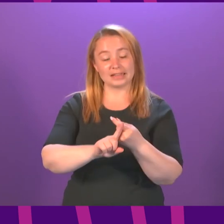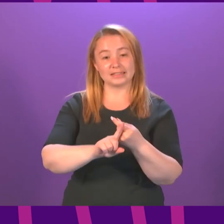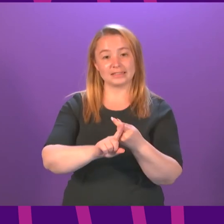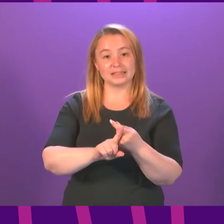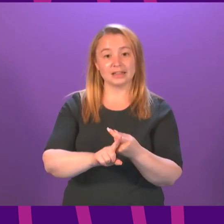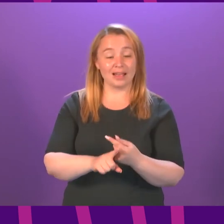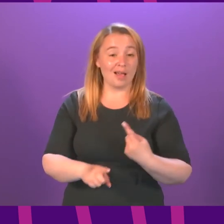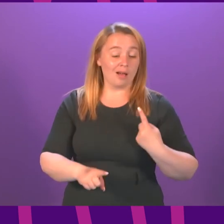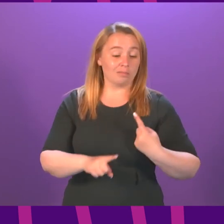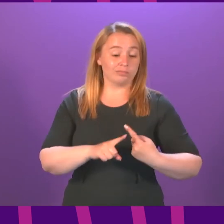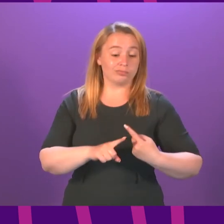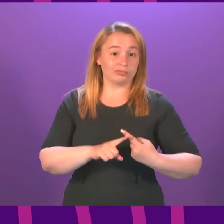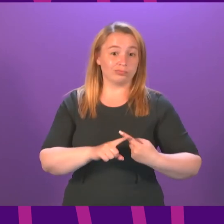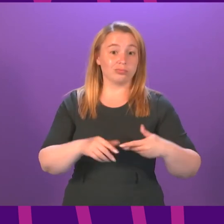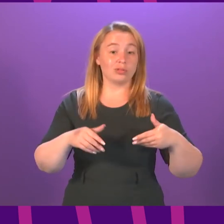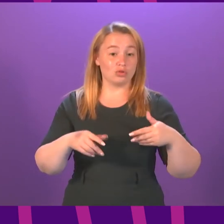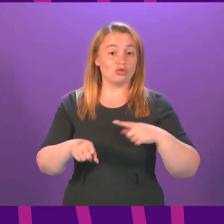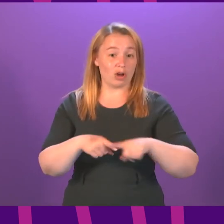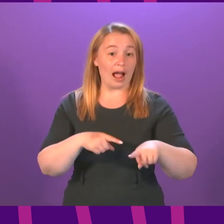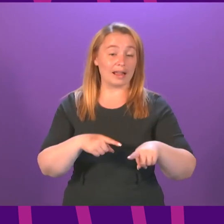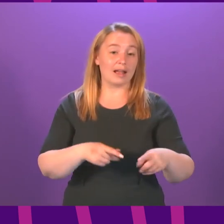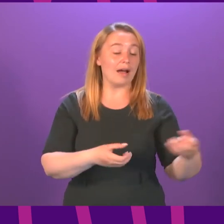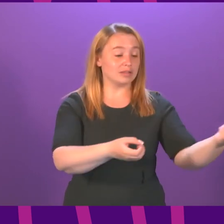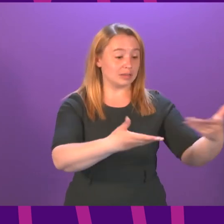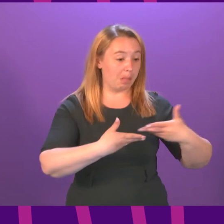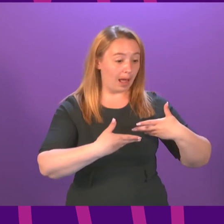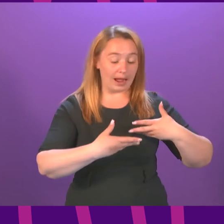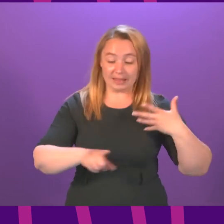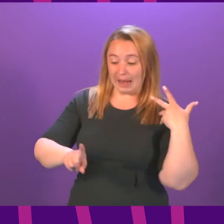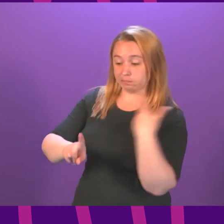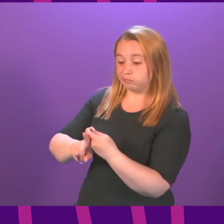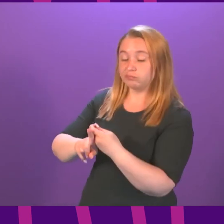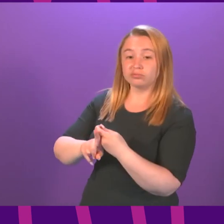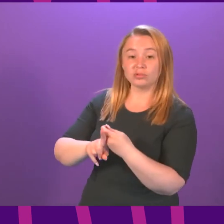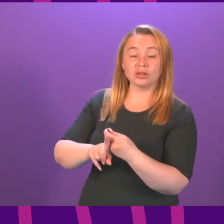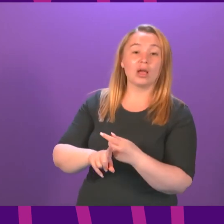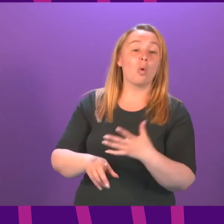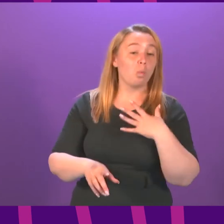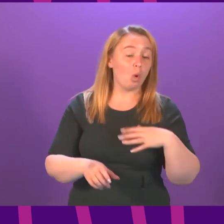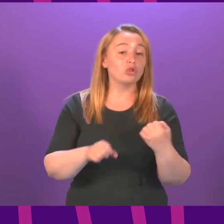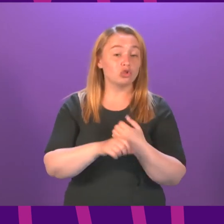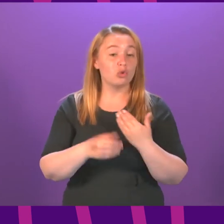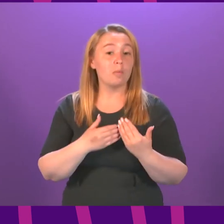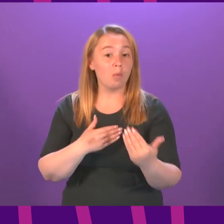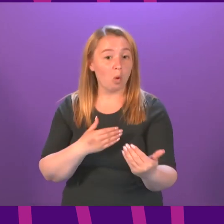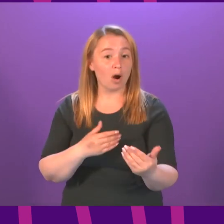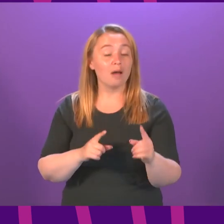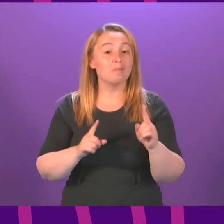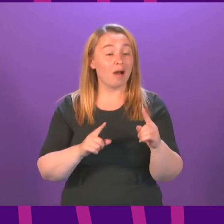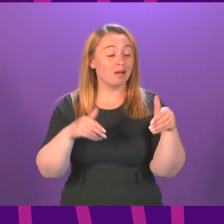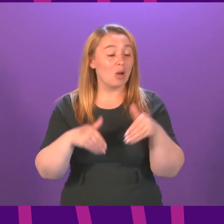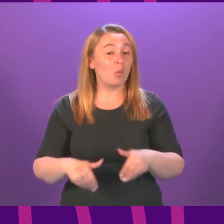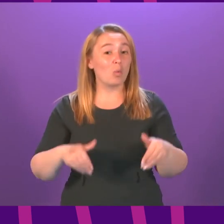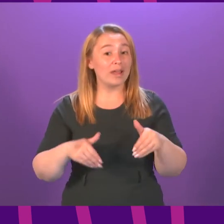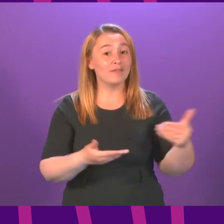as quickly as our supplies allow. I would love us to be doing more but the constraining factor is the supply